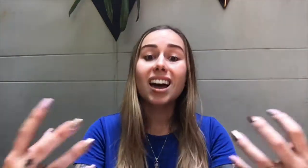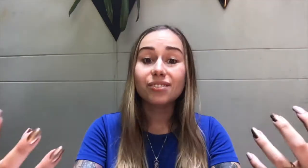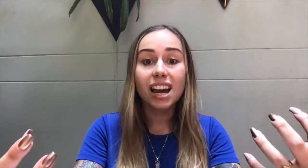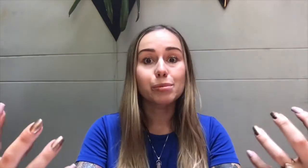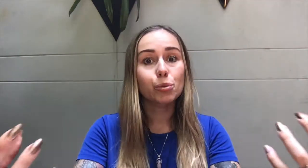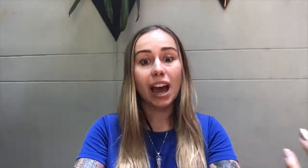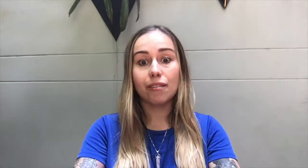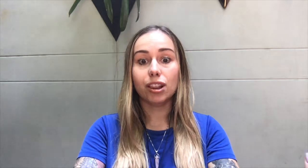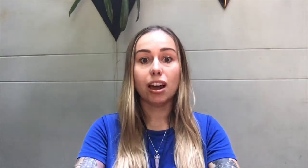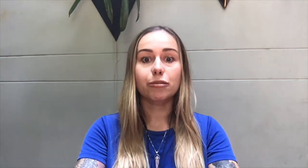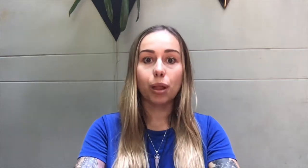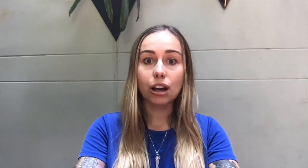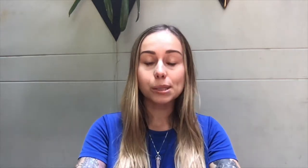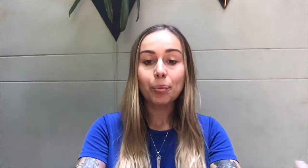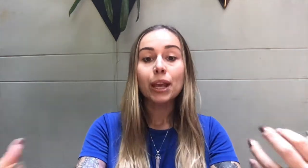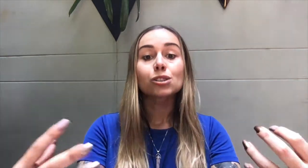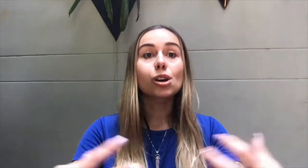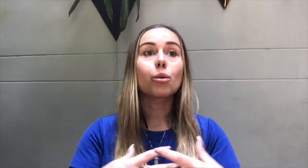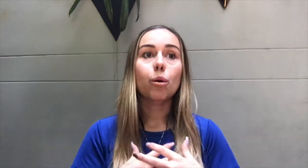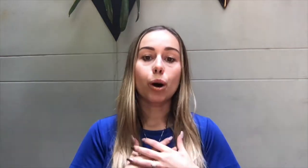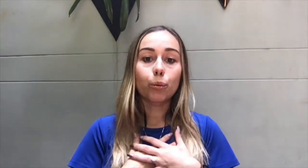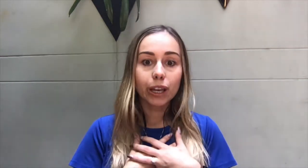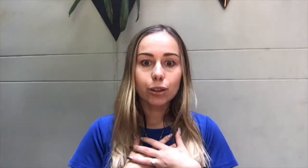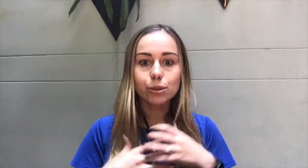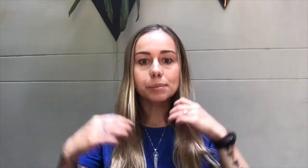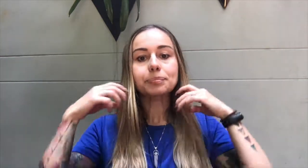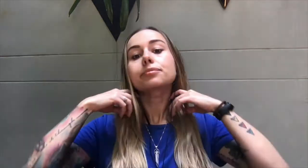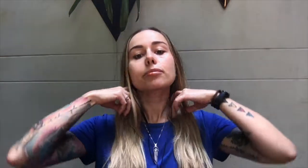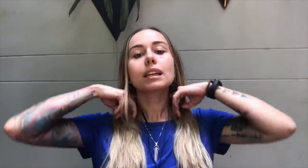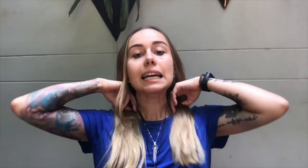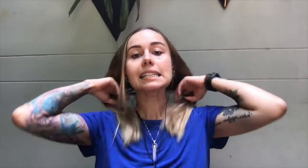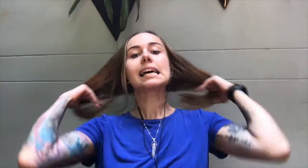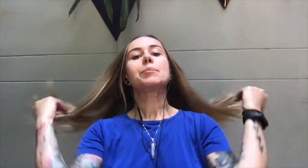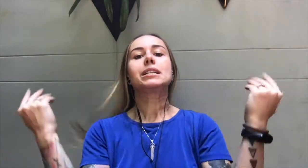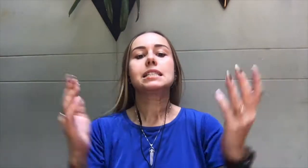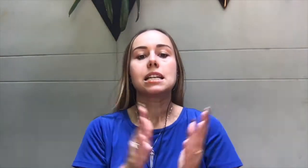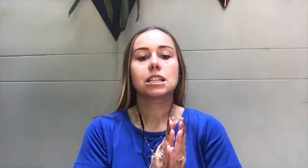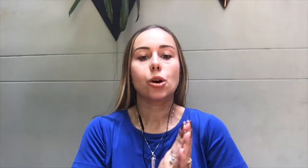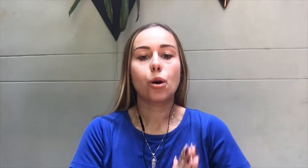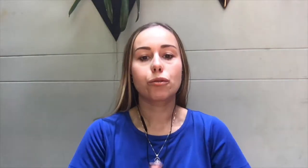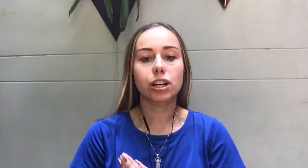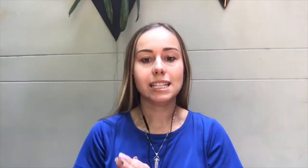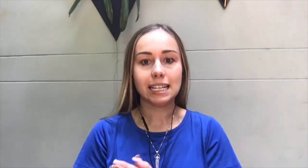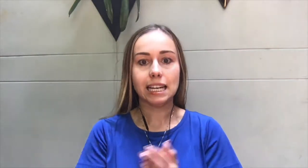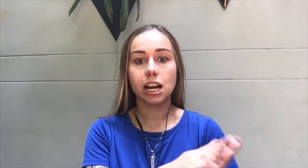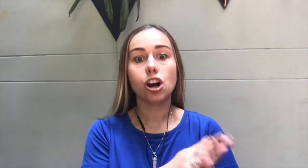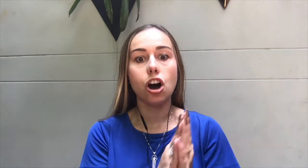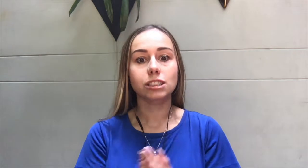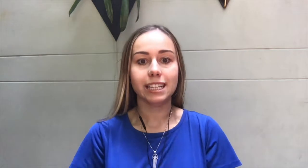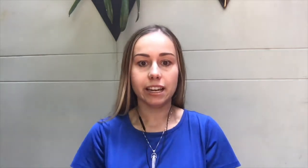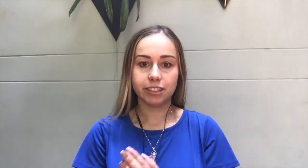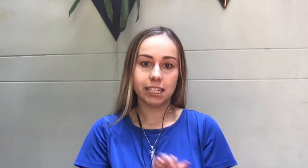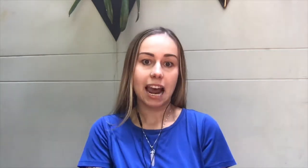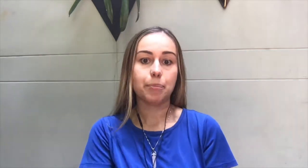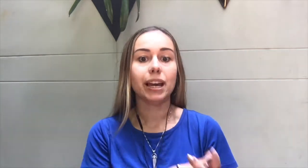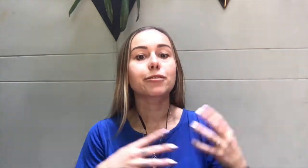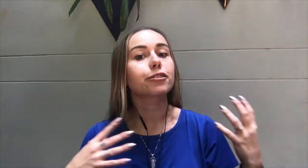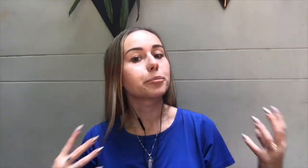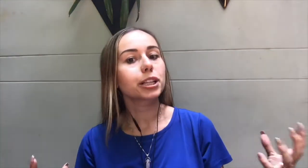lot of times we have a lot of blocks. So what we use is, I'm going to go over a technique called EFT tapping. If you're familiar